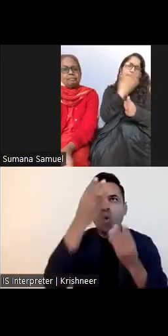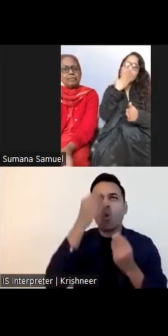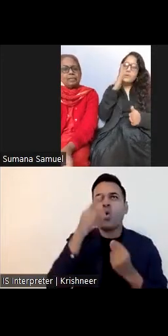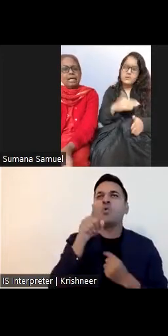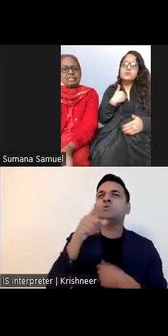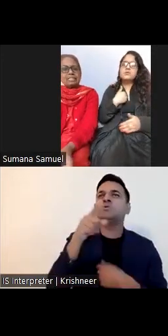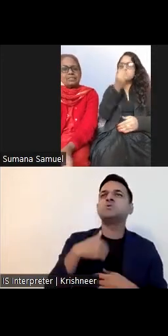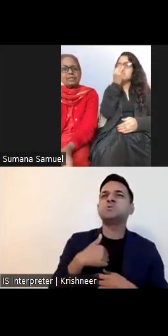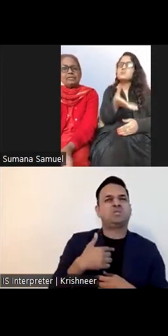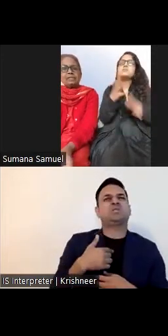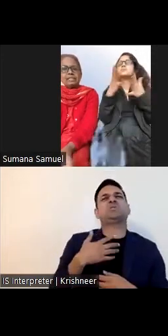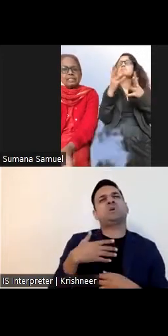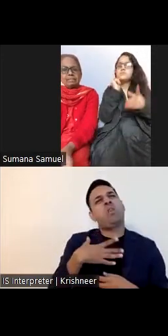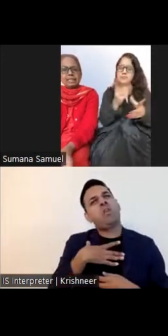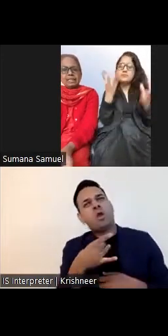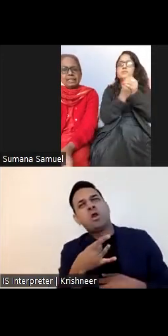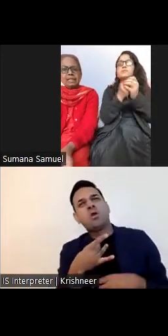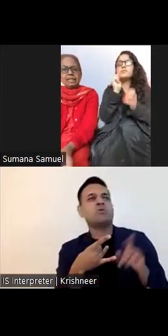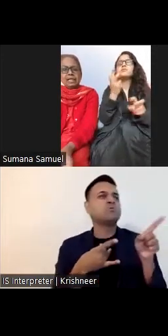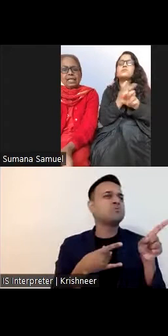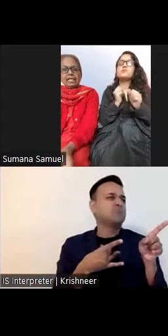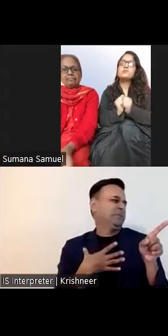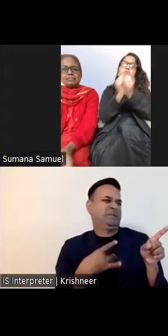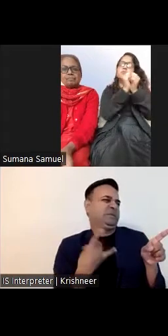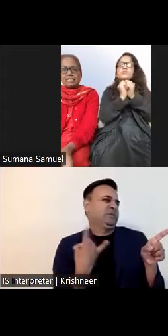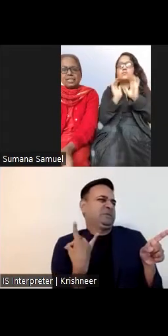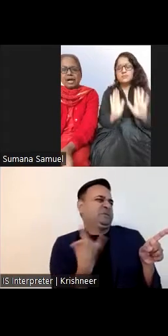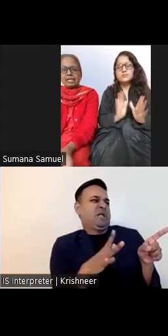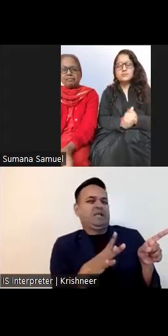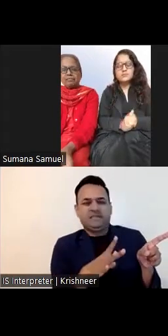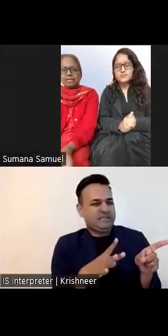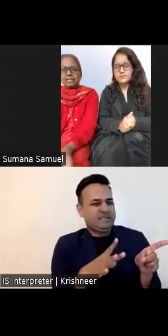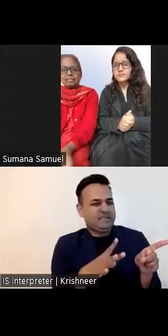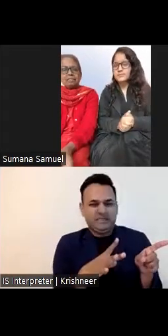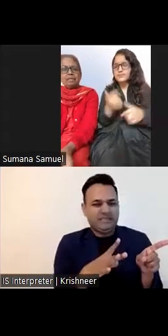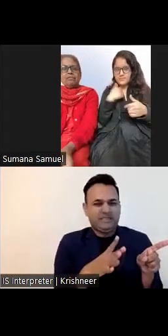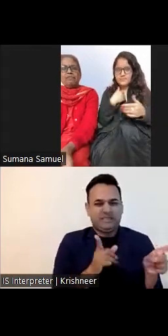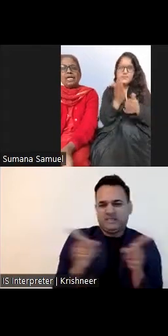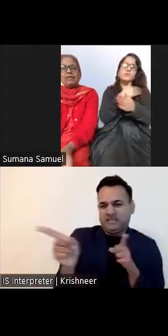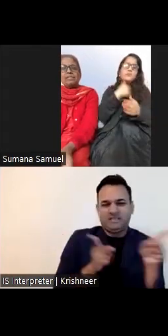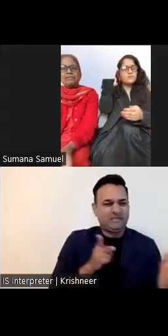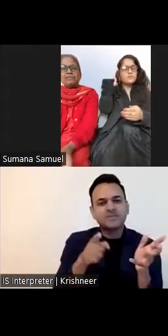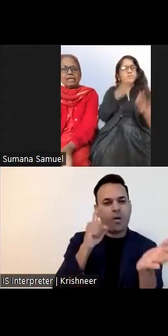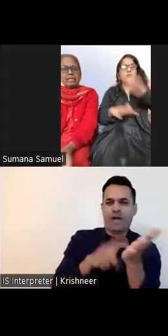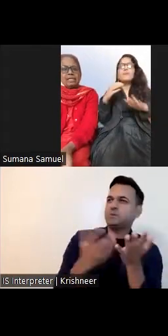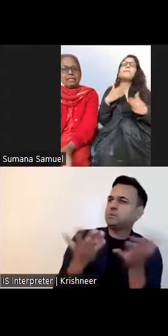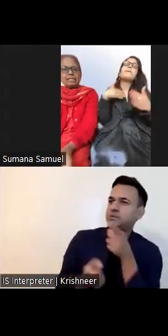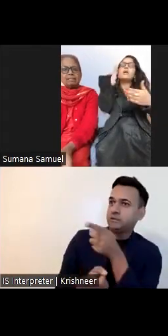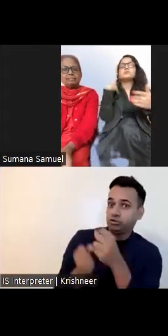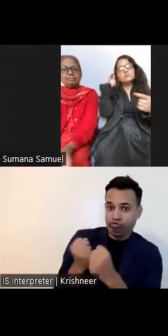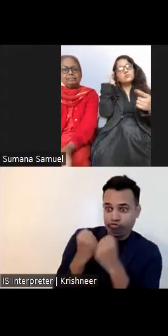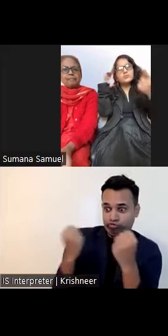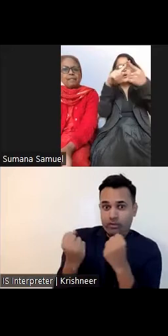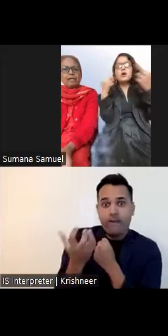As a student with a disability, life is much harder for us. We have different abilities.